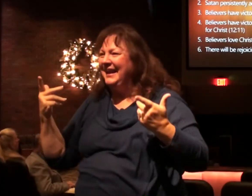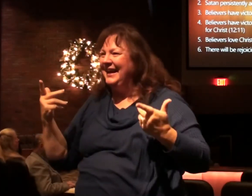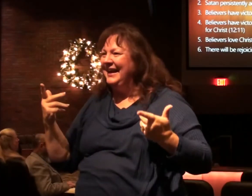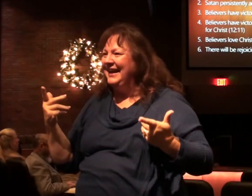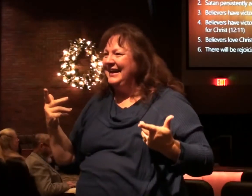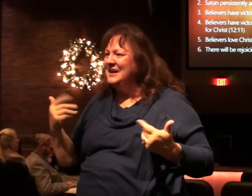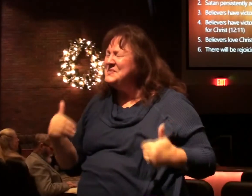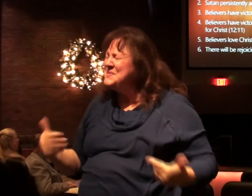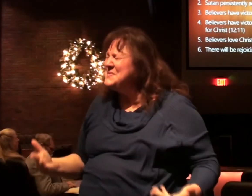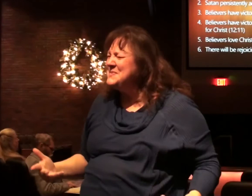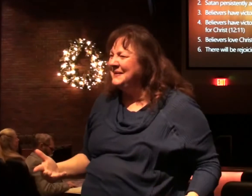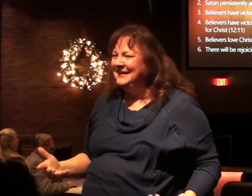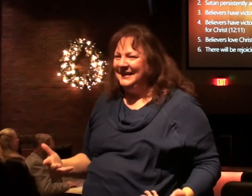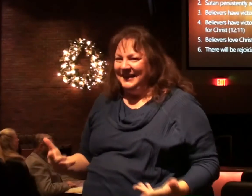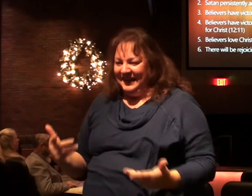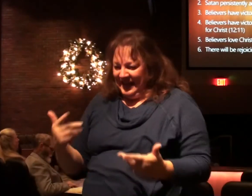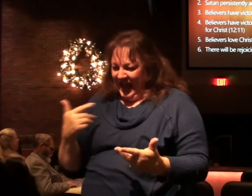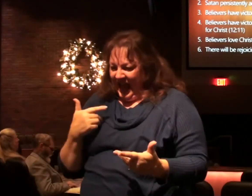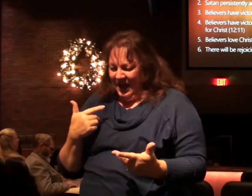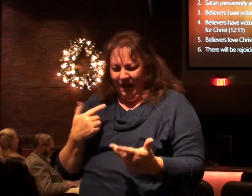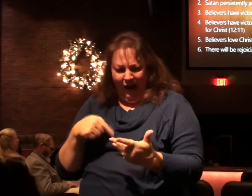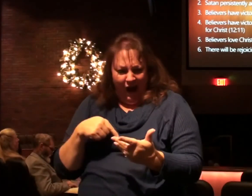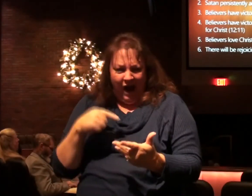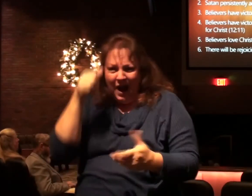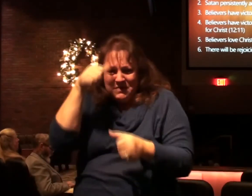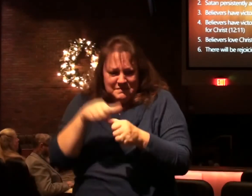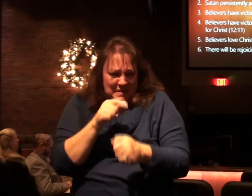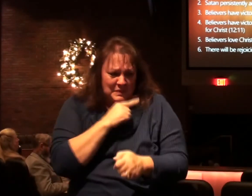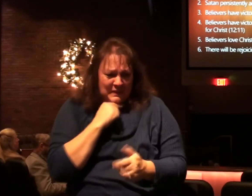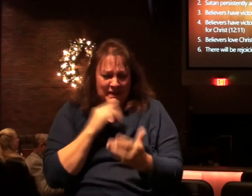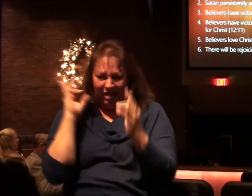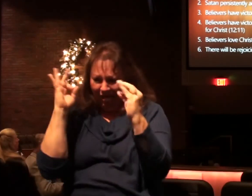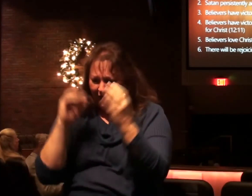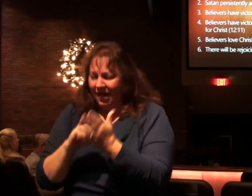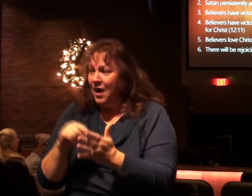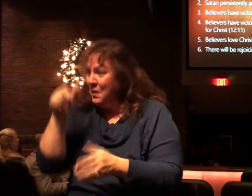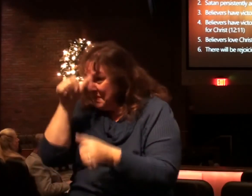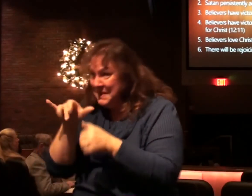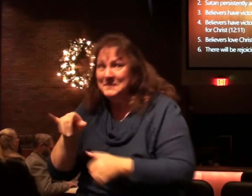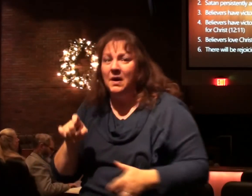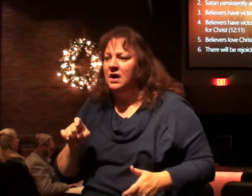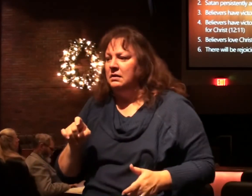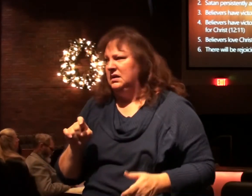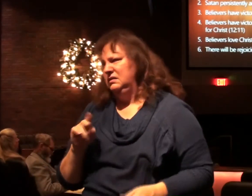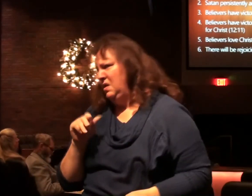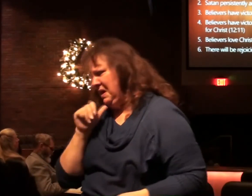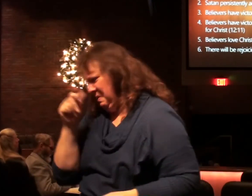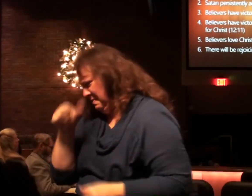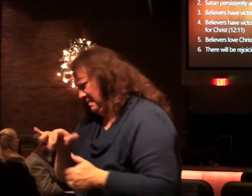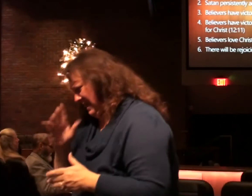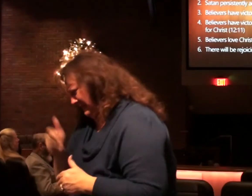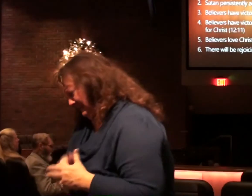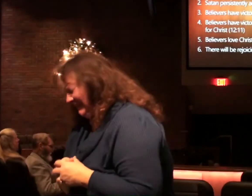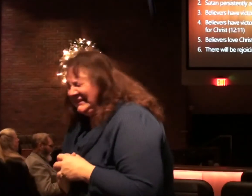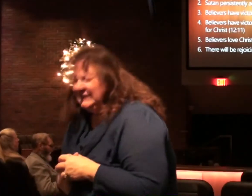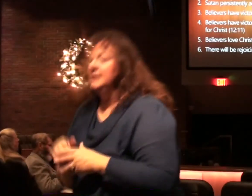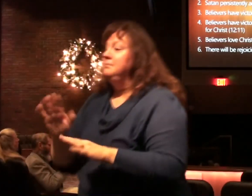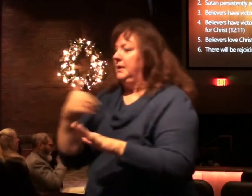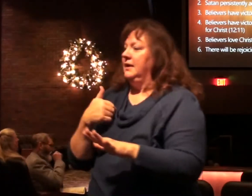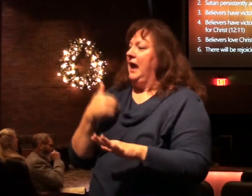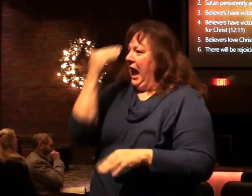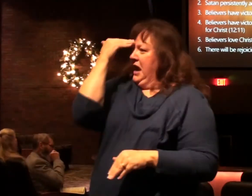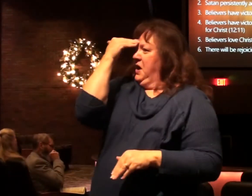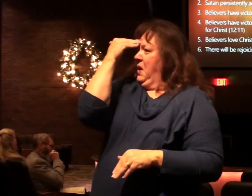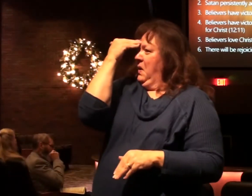that's you know this is what we talked about. Wow remember that? No I don't remember that sir. But I